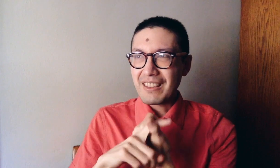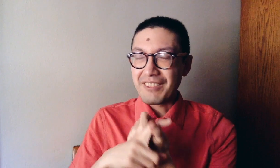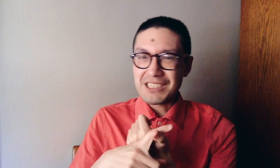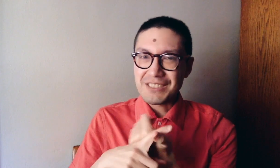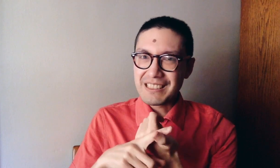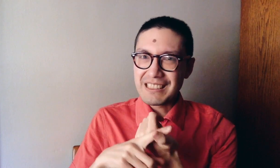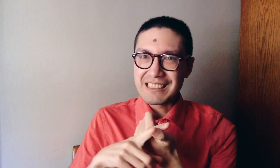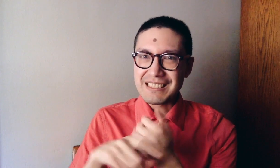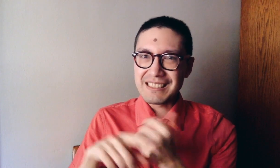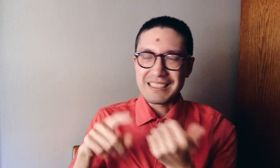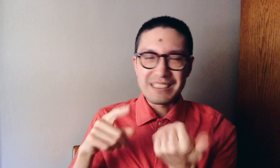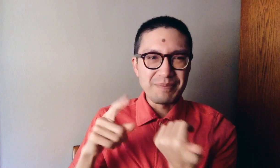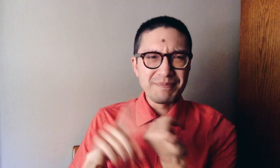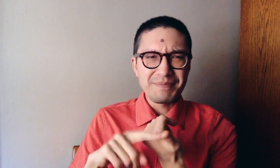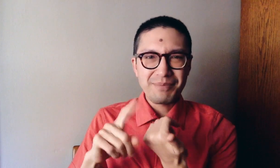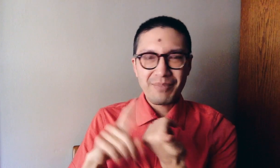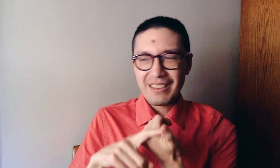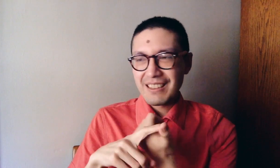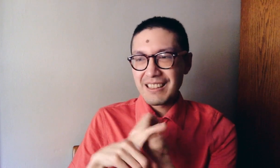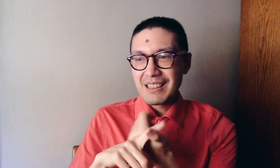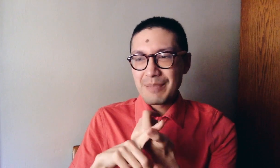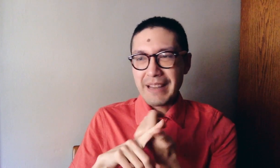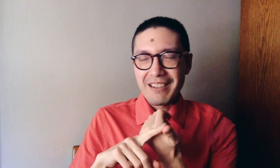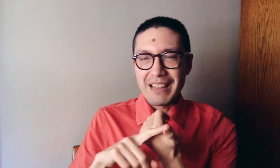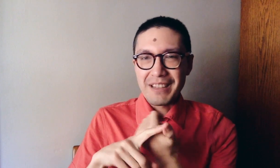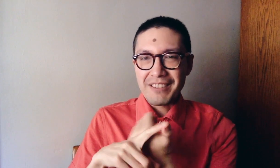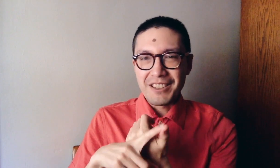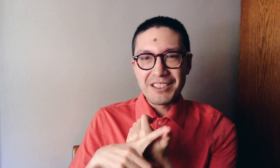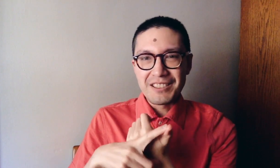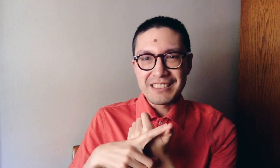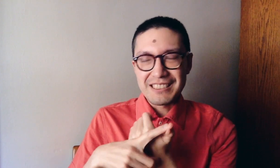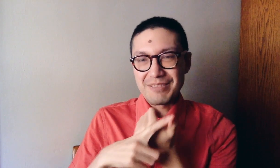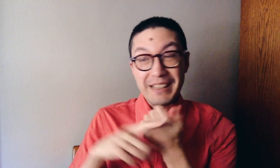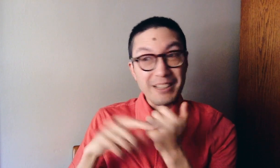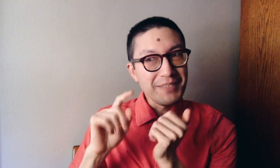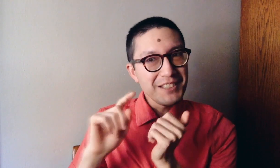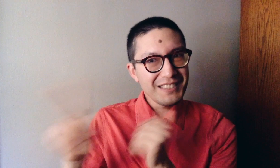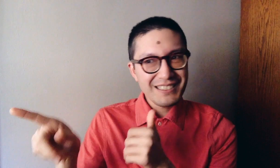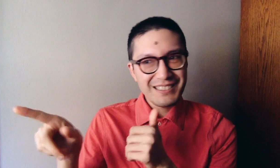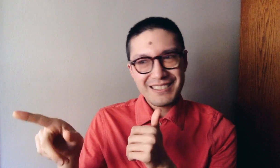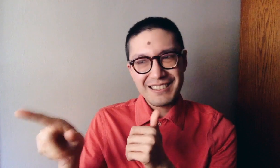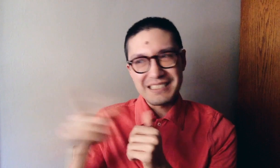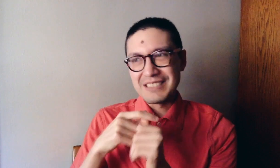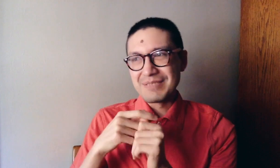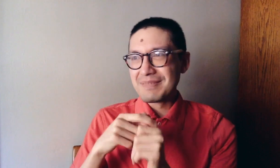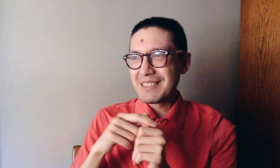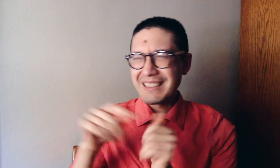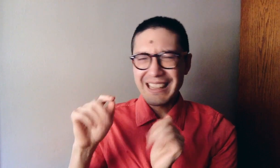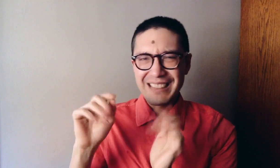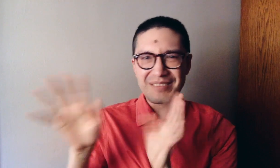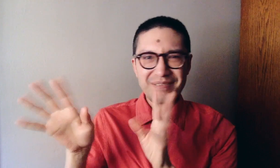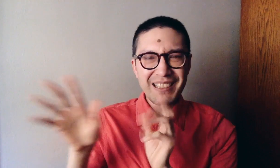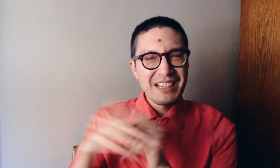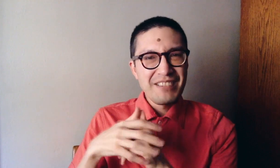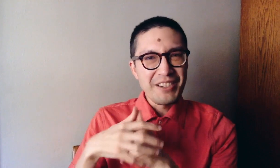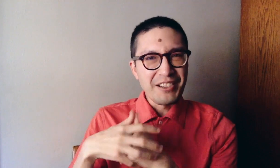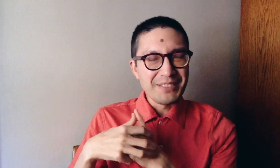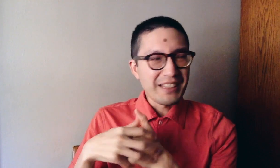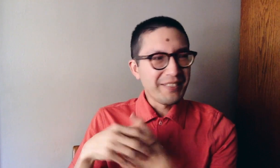the first one is, um, panoramic photos of my commute. Um, I've been taking photos of my commute